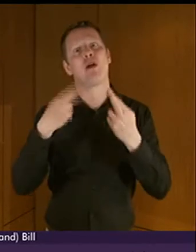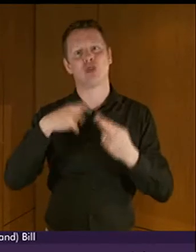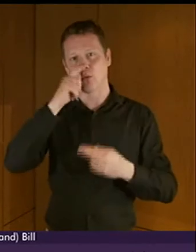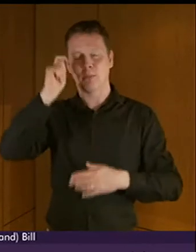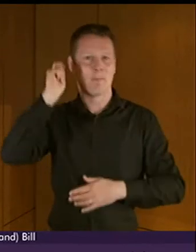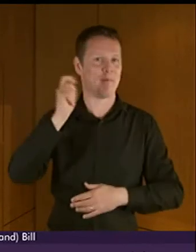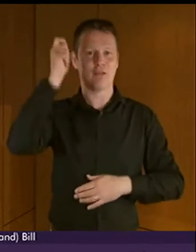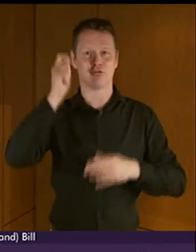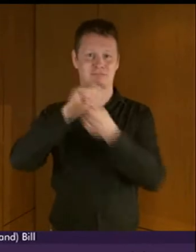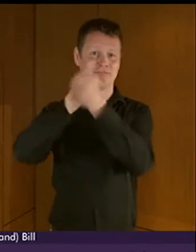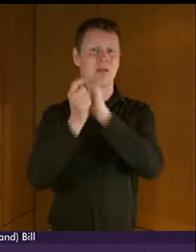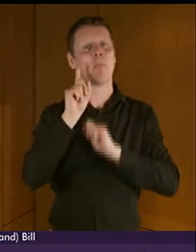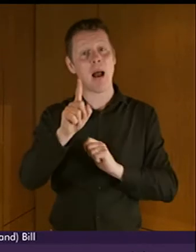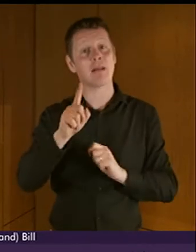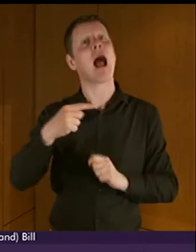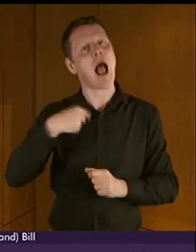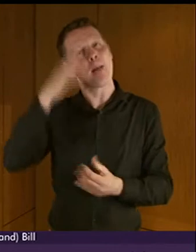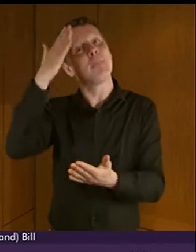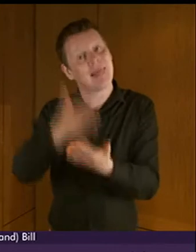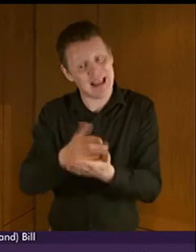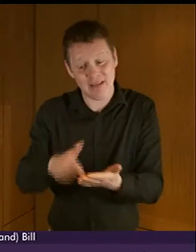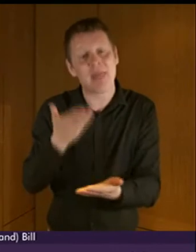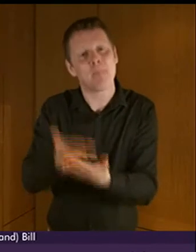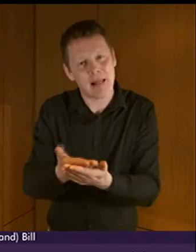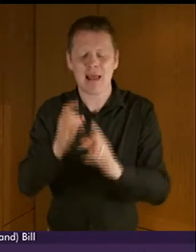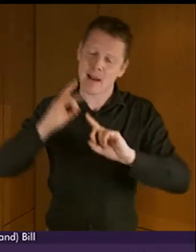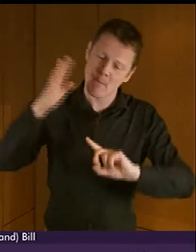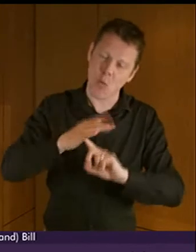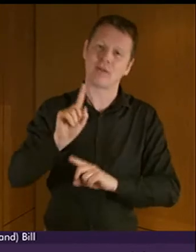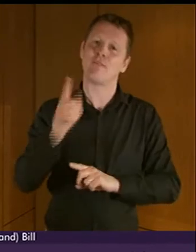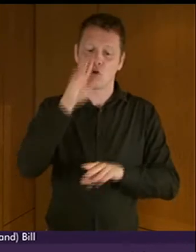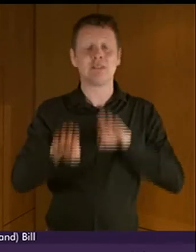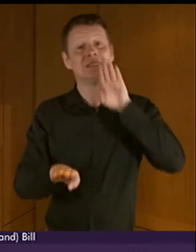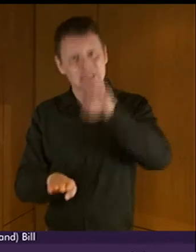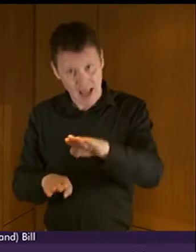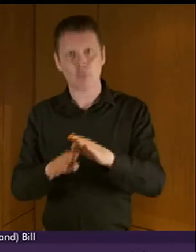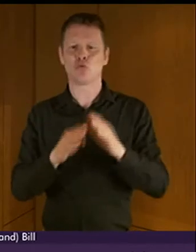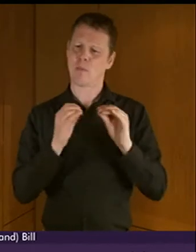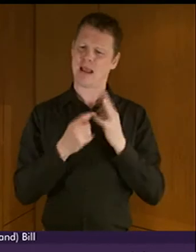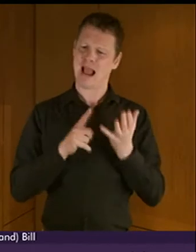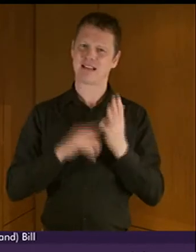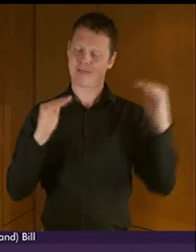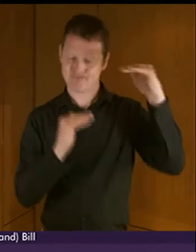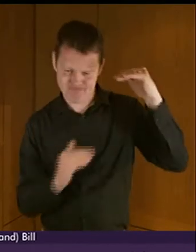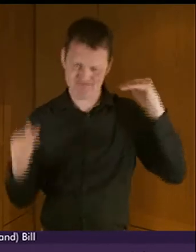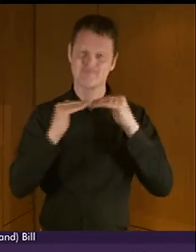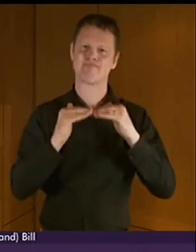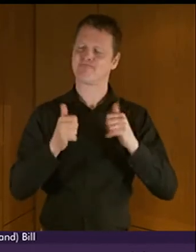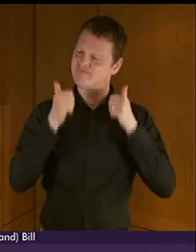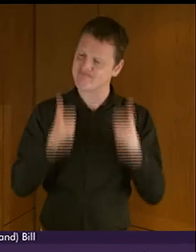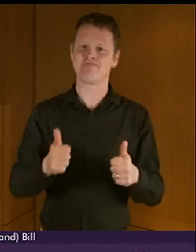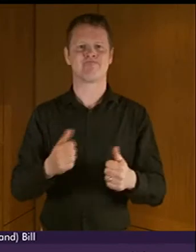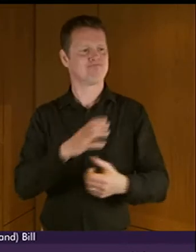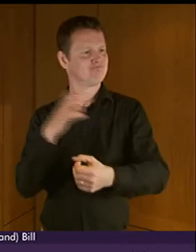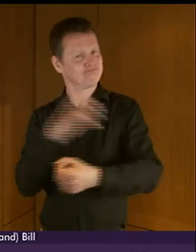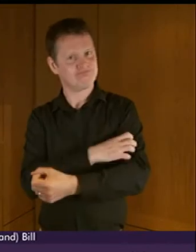believe that this bill is an important first step towards putting BSL on a firmer footing and that it will make a